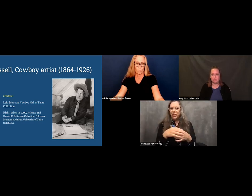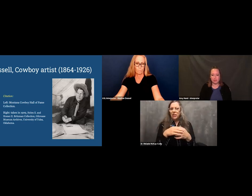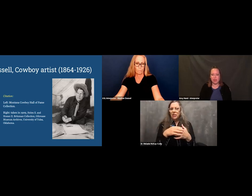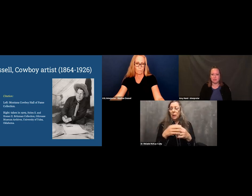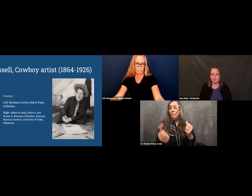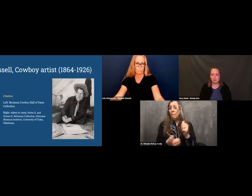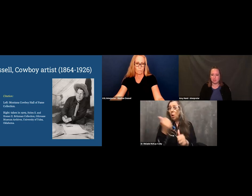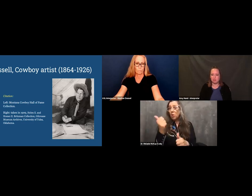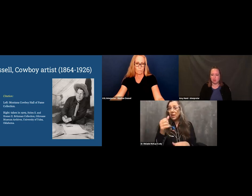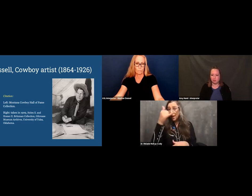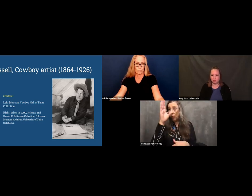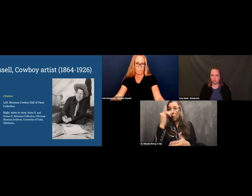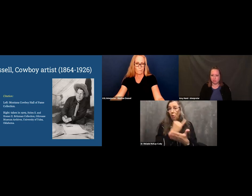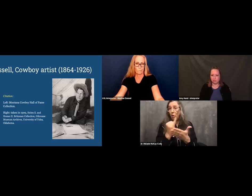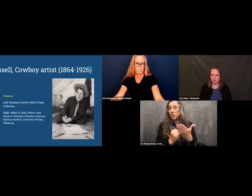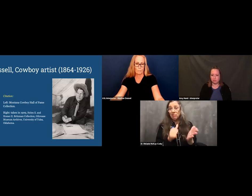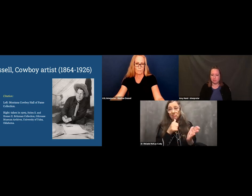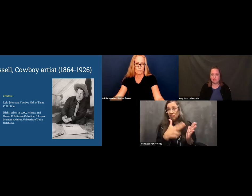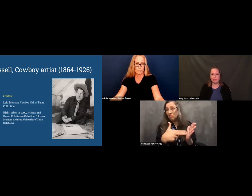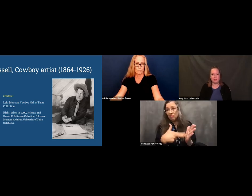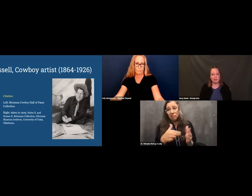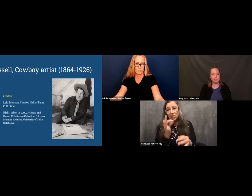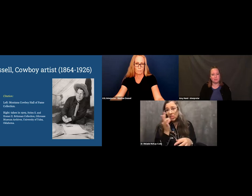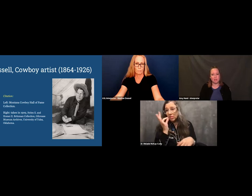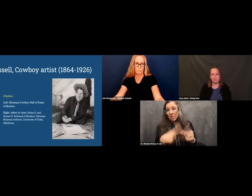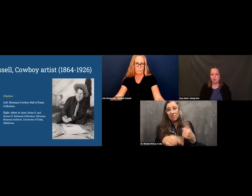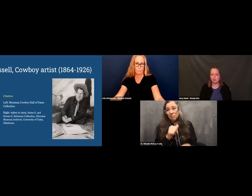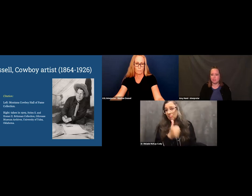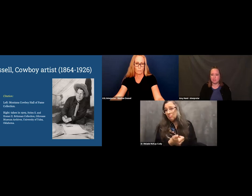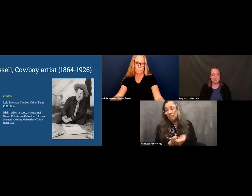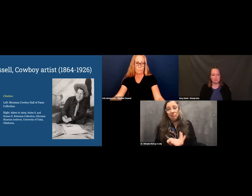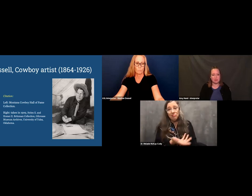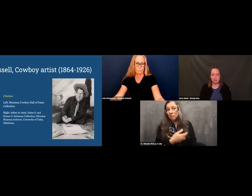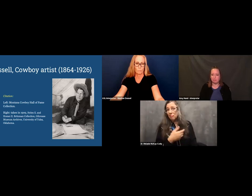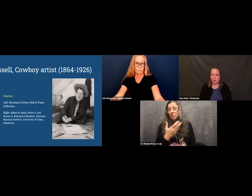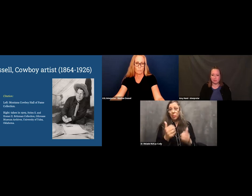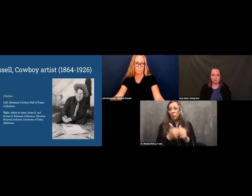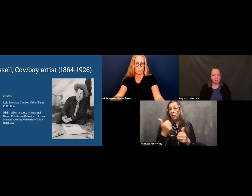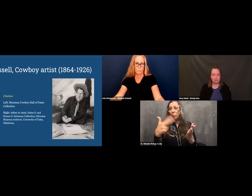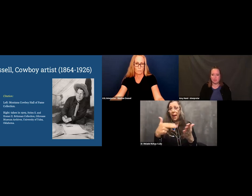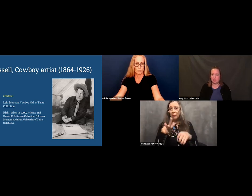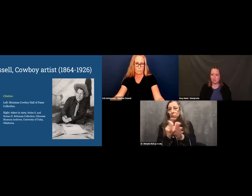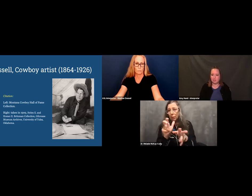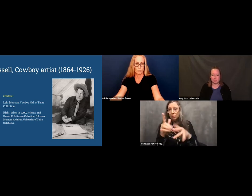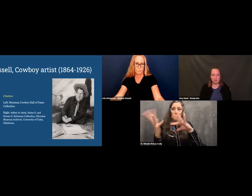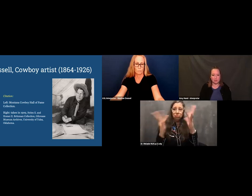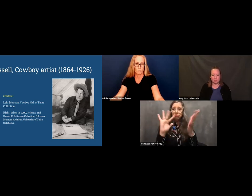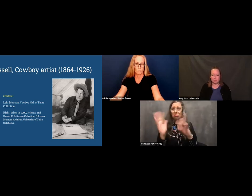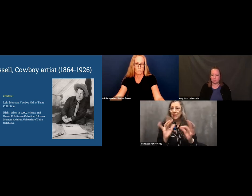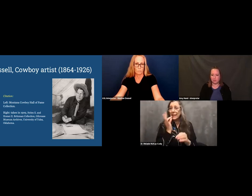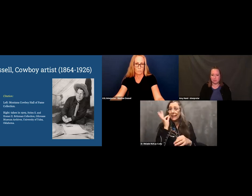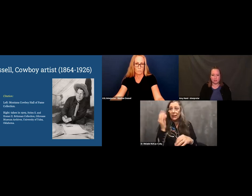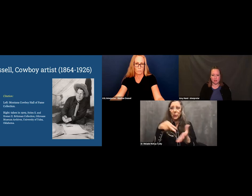He really has a lot to offer. Most cowboy artists did not paint any Indian